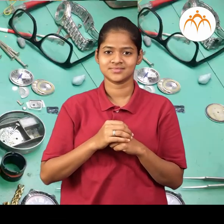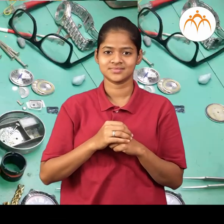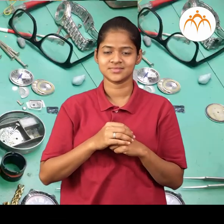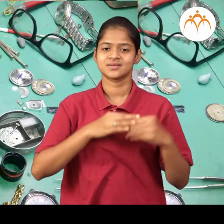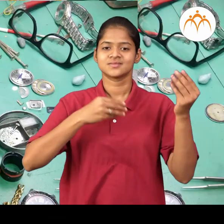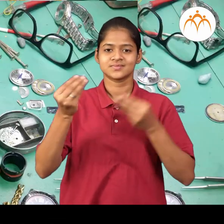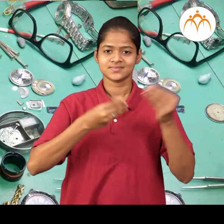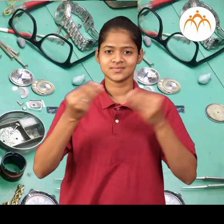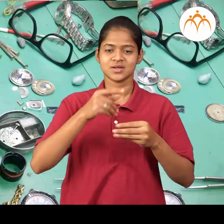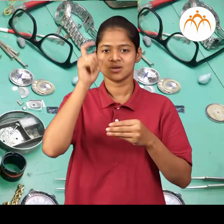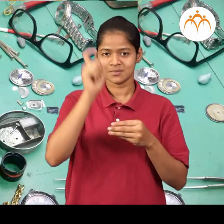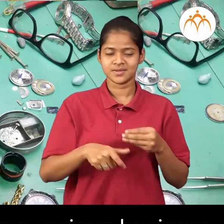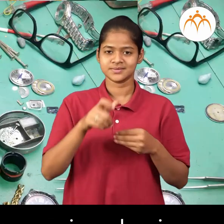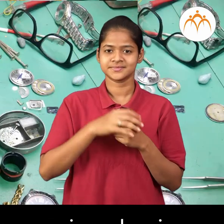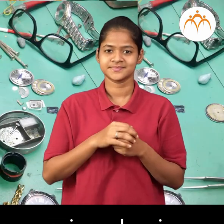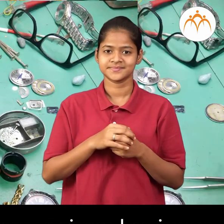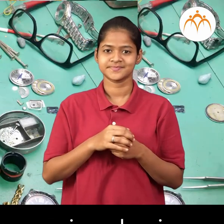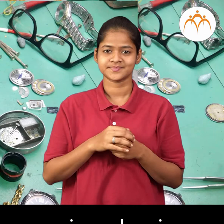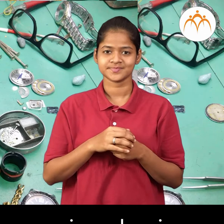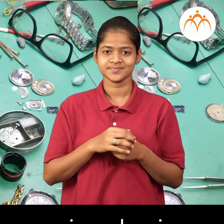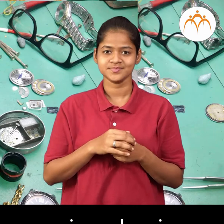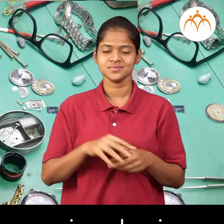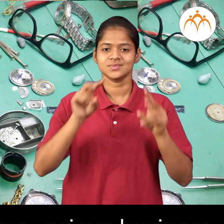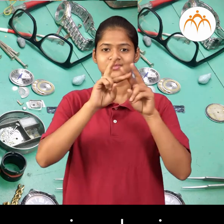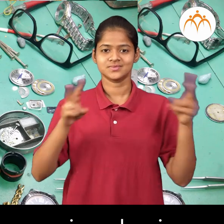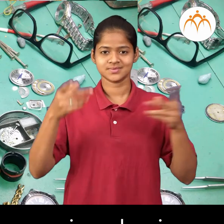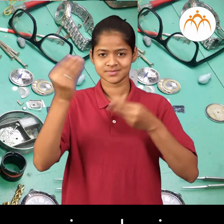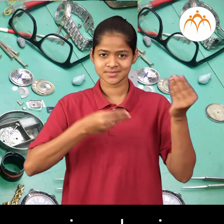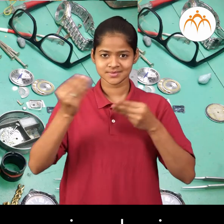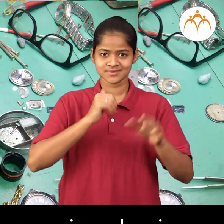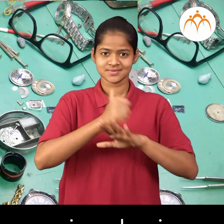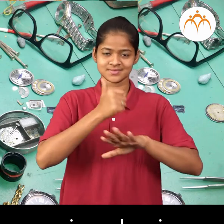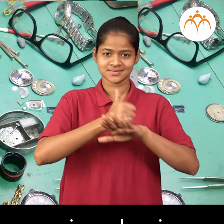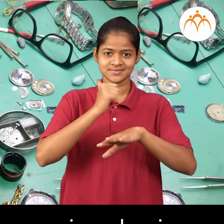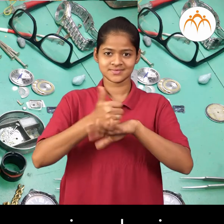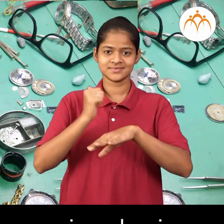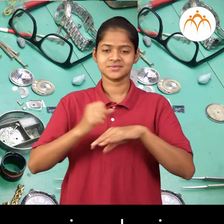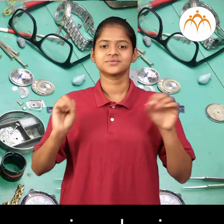Businessman, businessmen start and run various business.